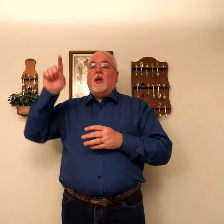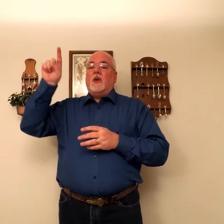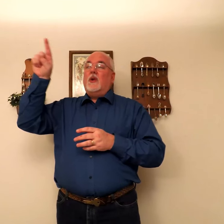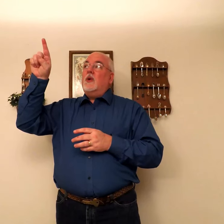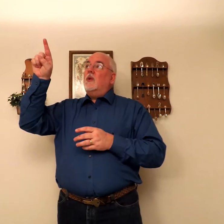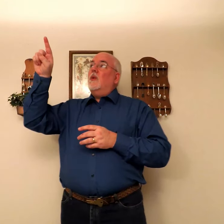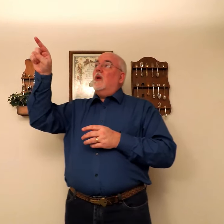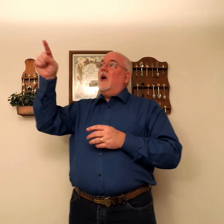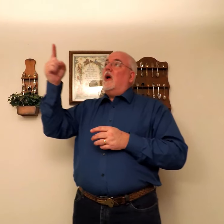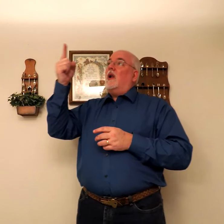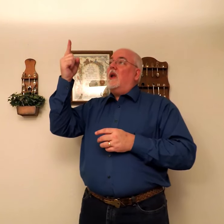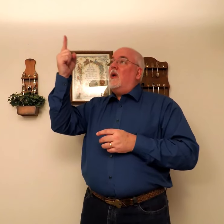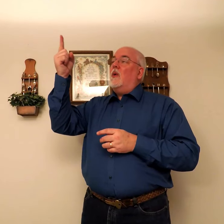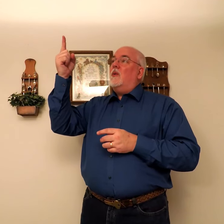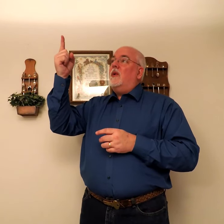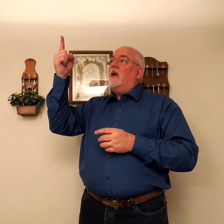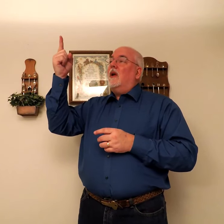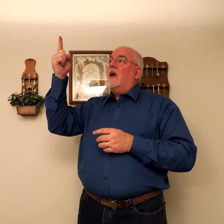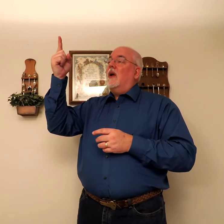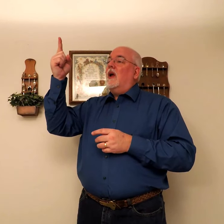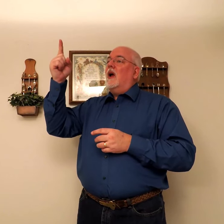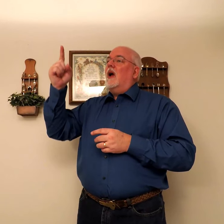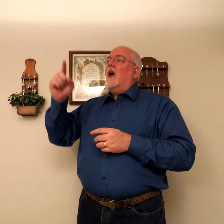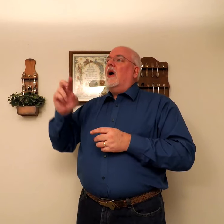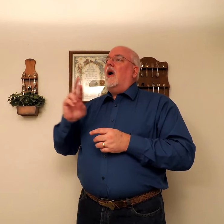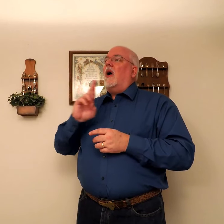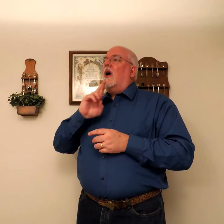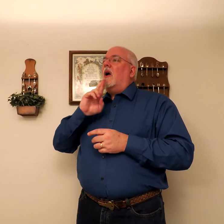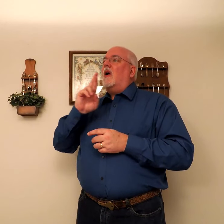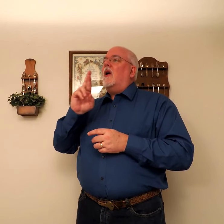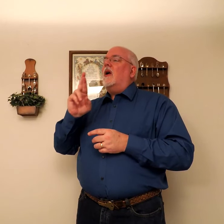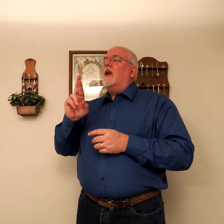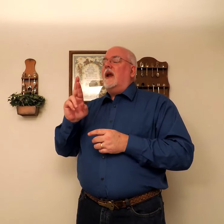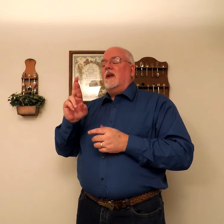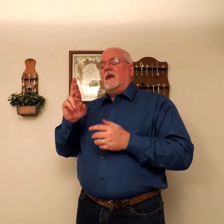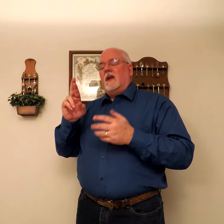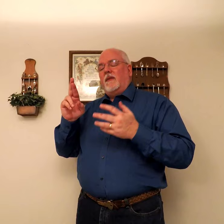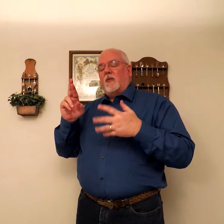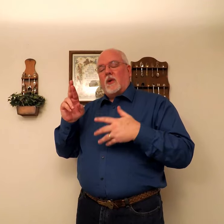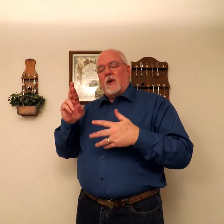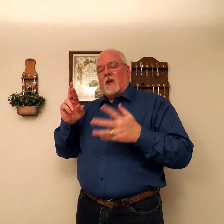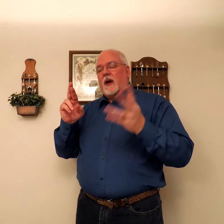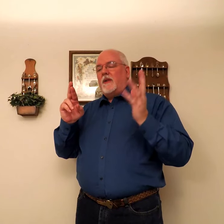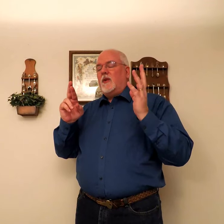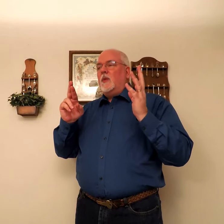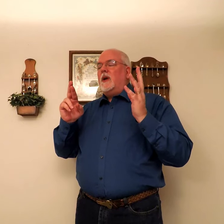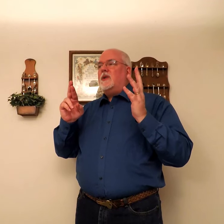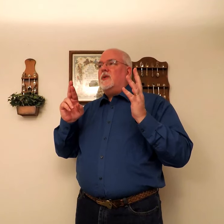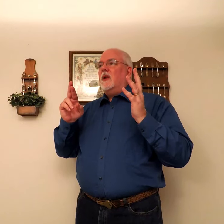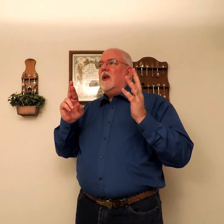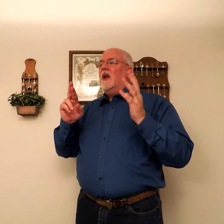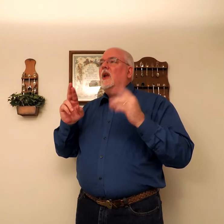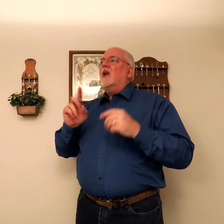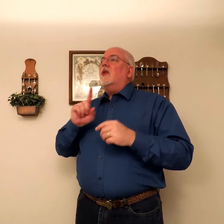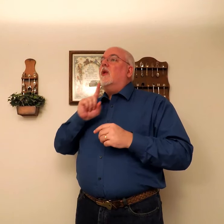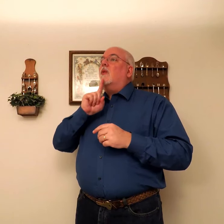You. Alone. Are. And you can leave the word. Are out if you wish. The